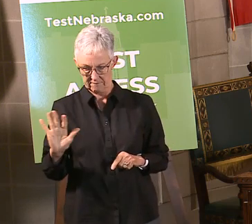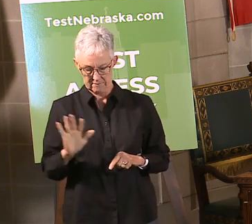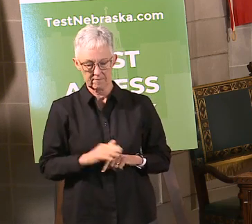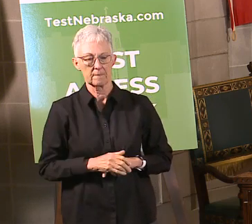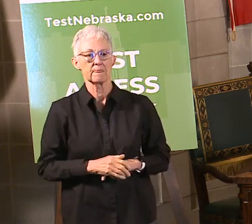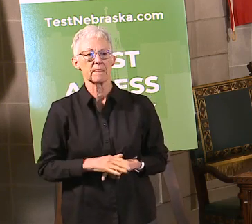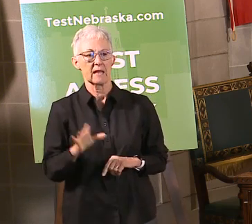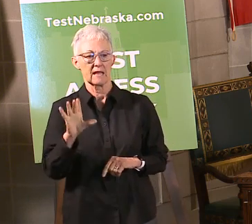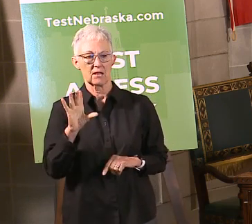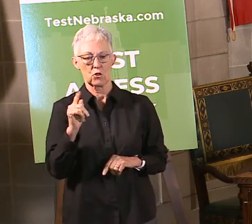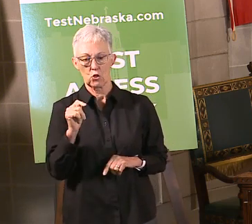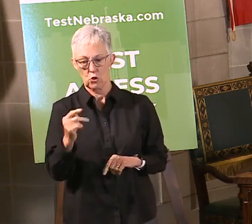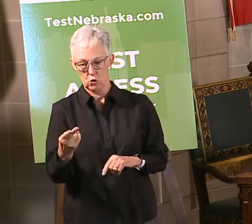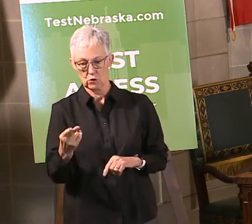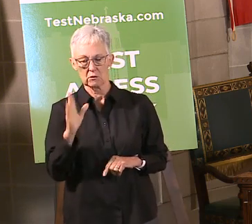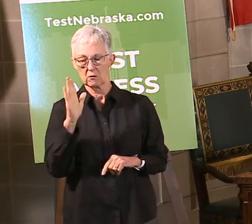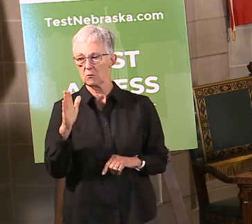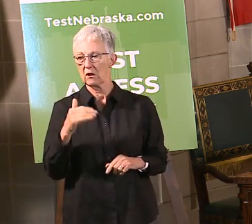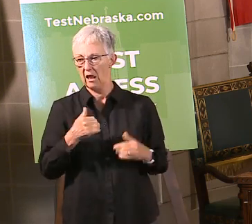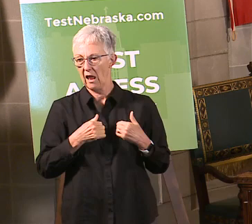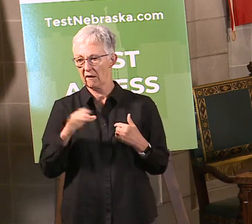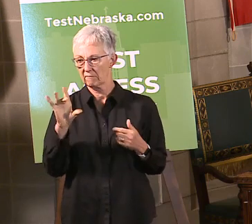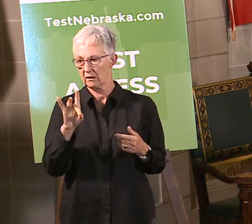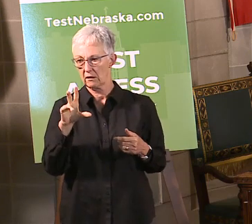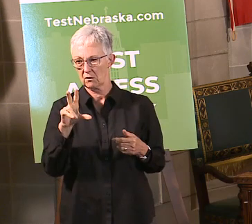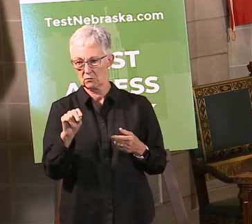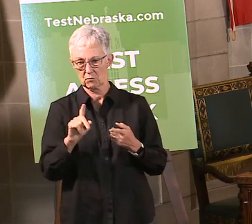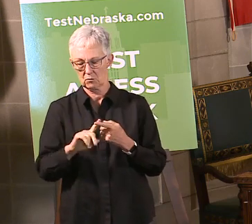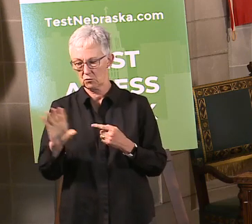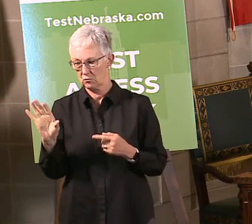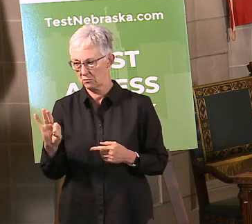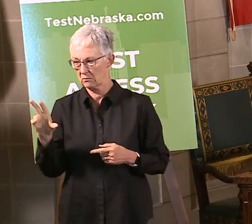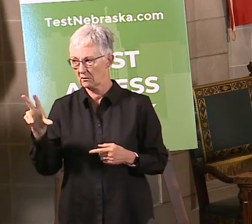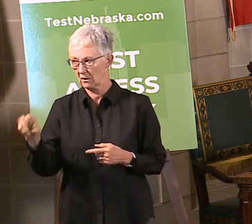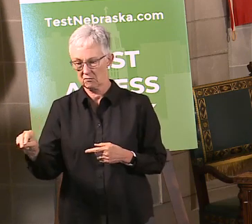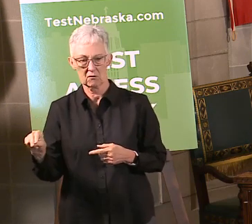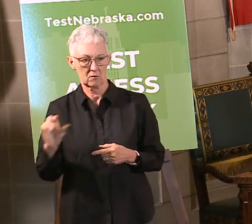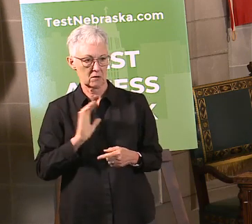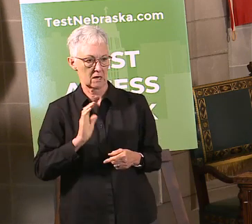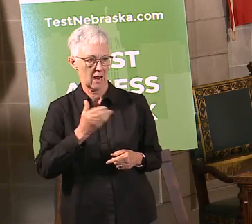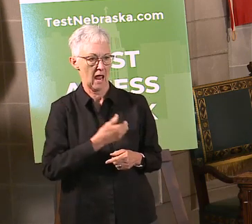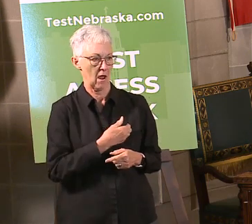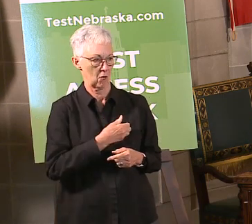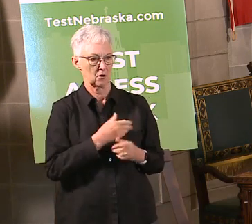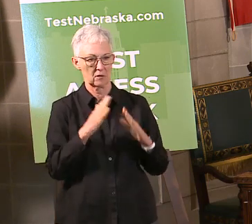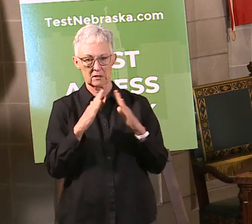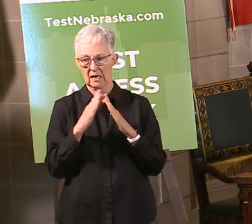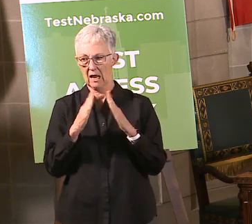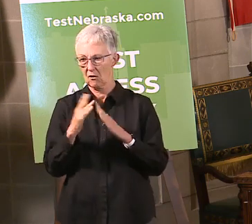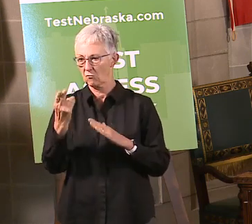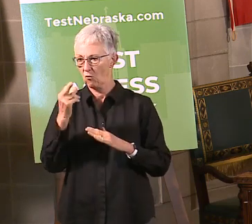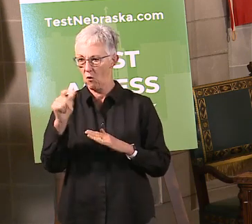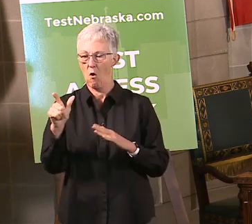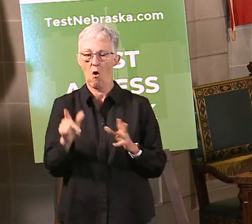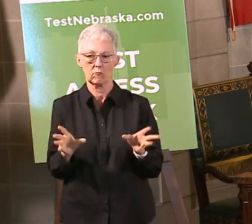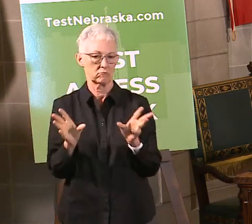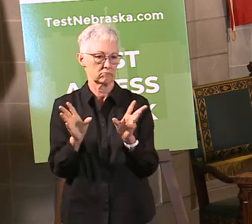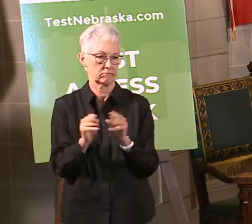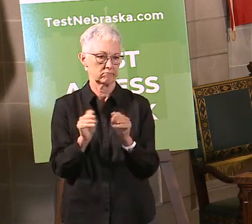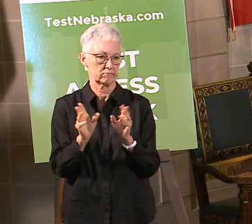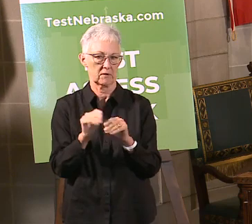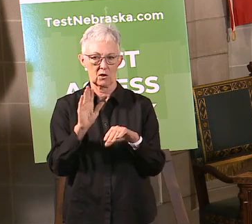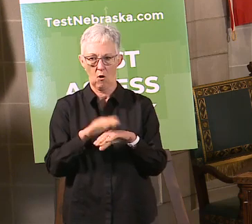and 9.30. Dennis Kellogg, Speaking of Nebraska, show on NET. All right, so, let's go ahead and get to some questions and answers.